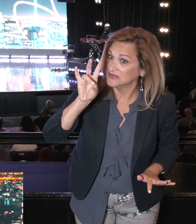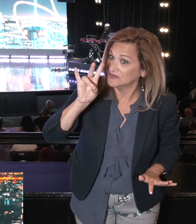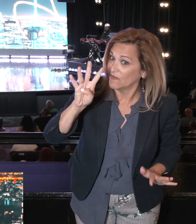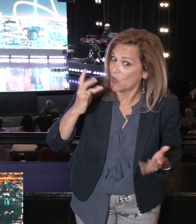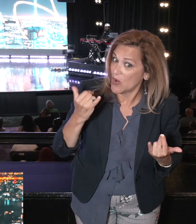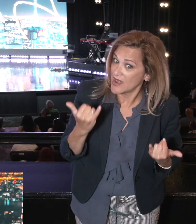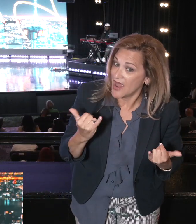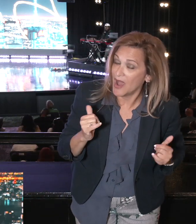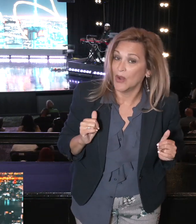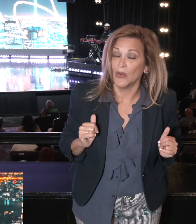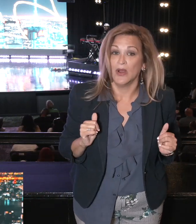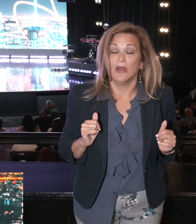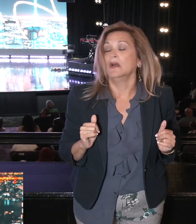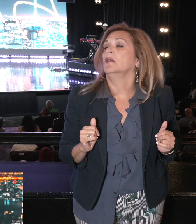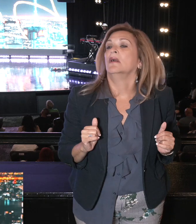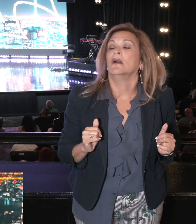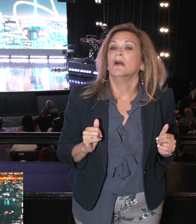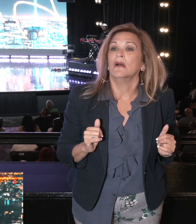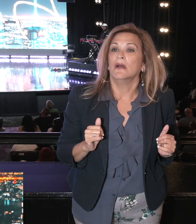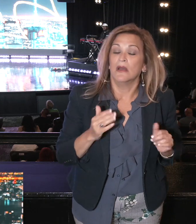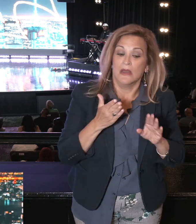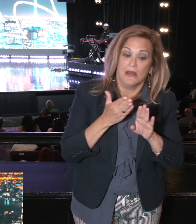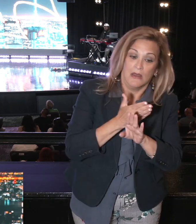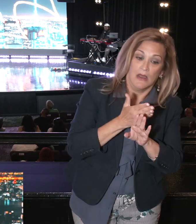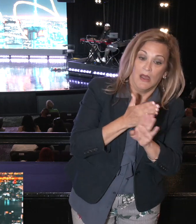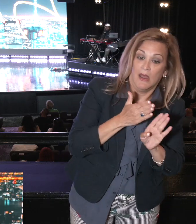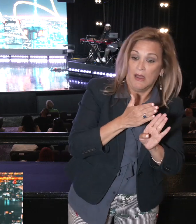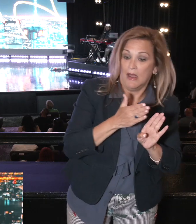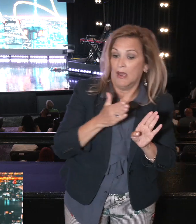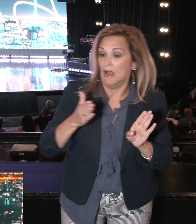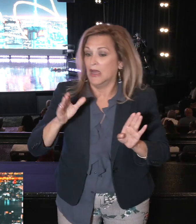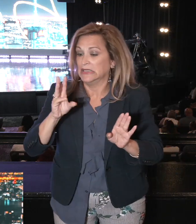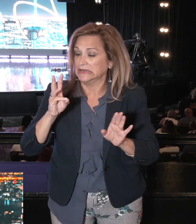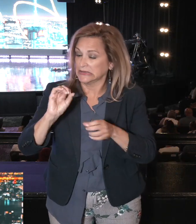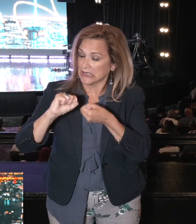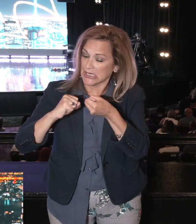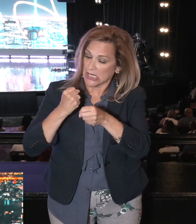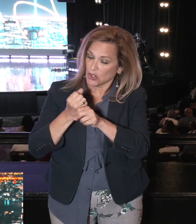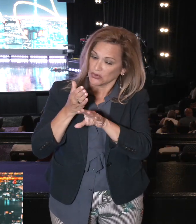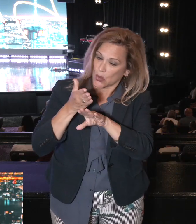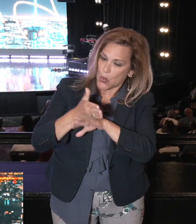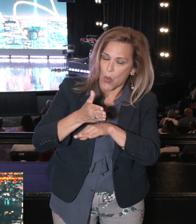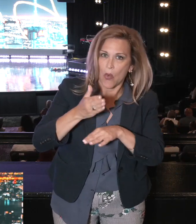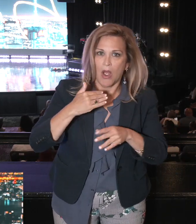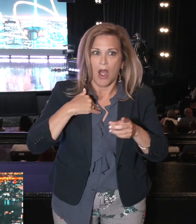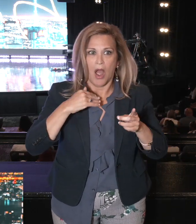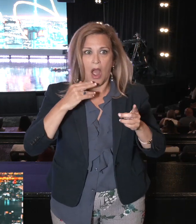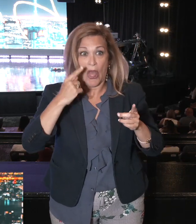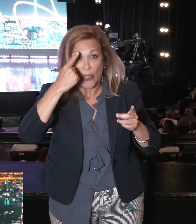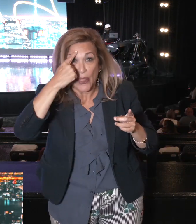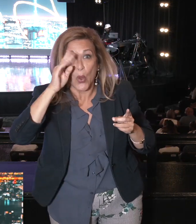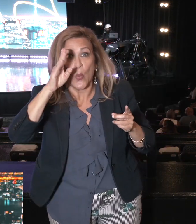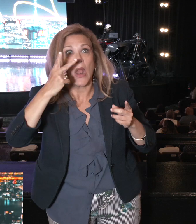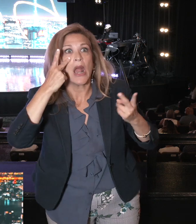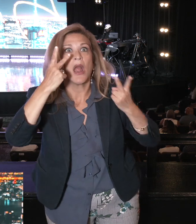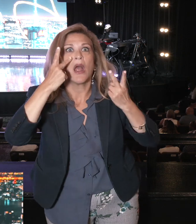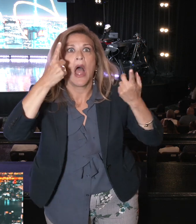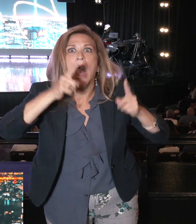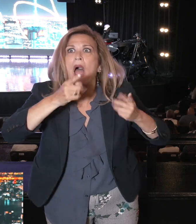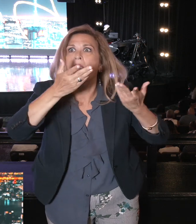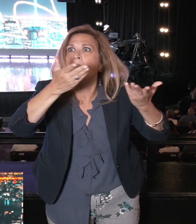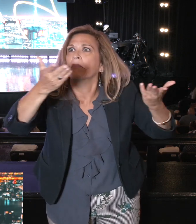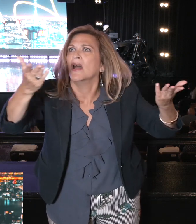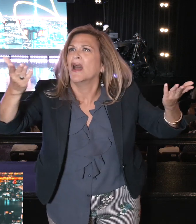Won't count the first 10. But the last 60. I mean, I would have never dreamed we'd be hearing the things we're hearing today. Never. Never.